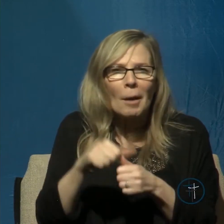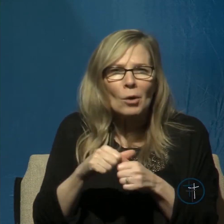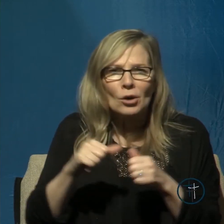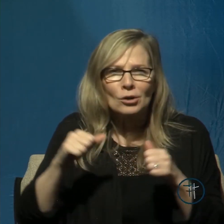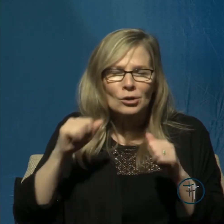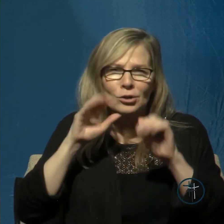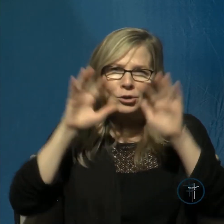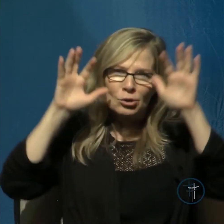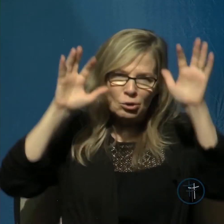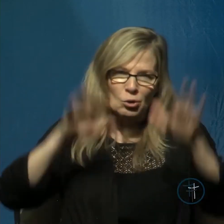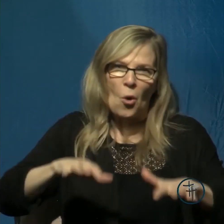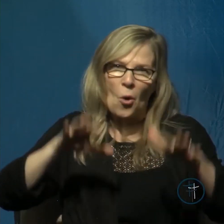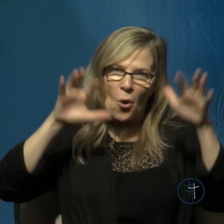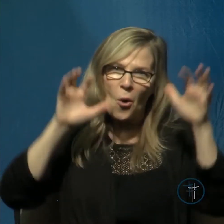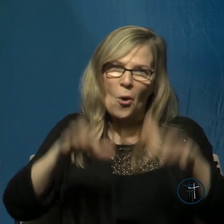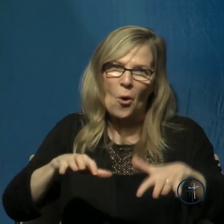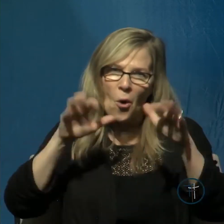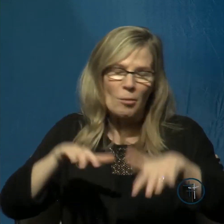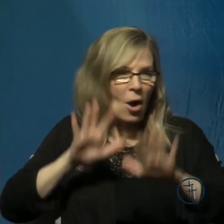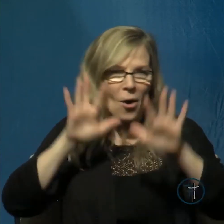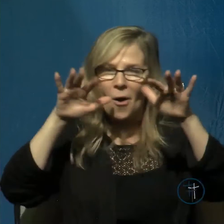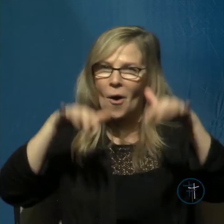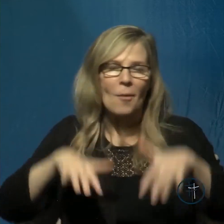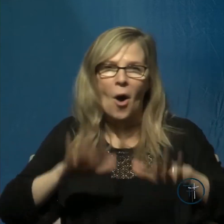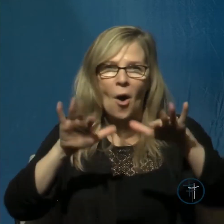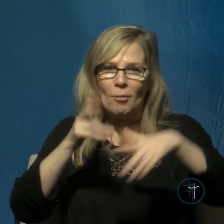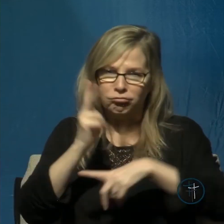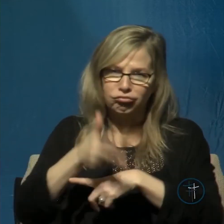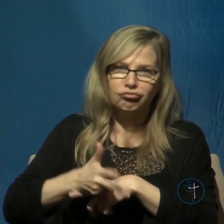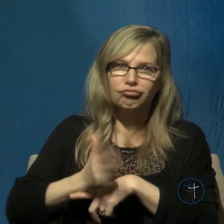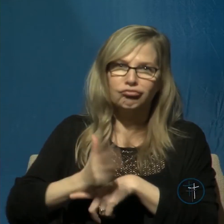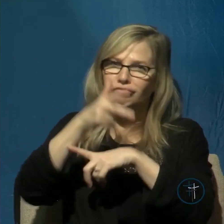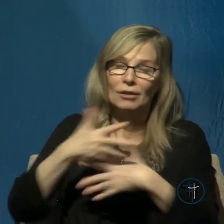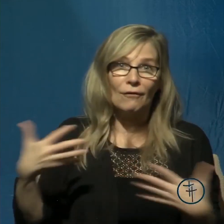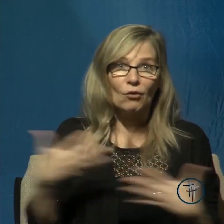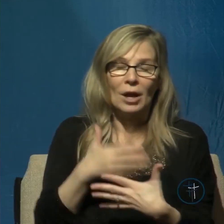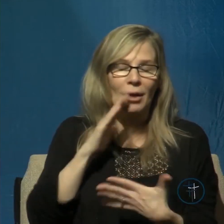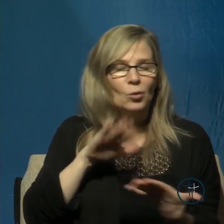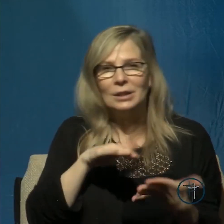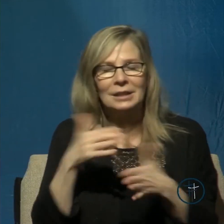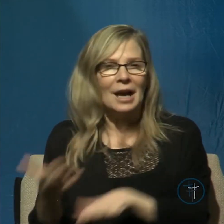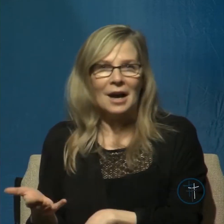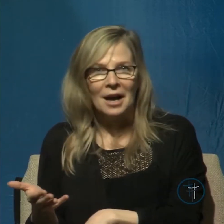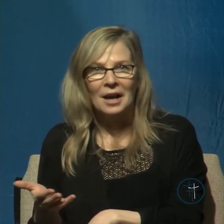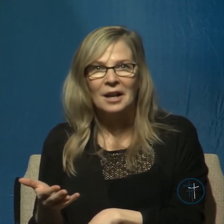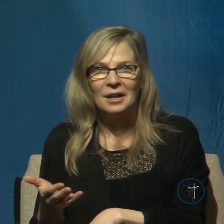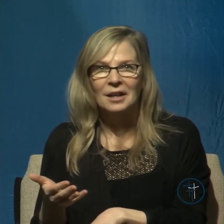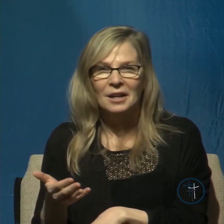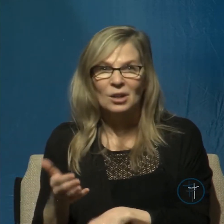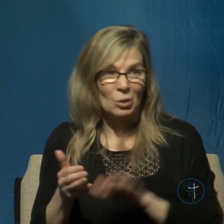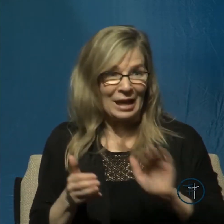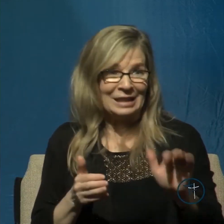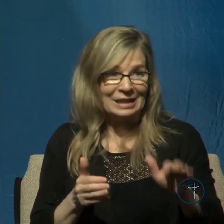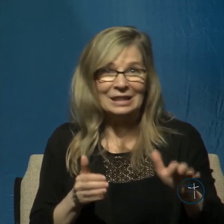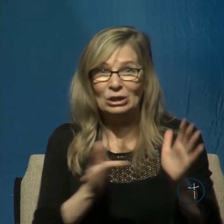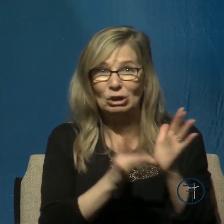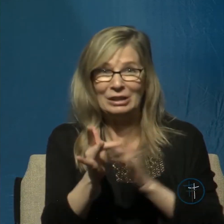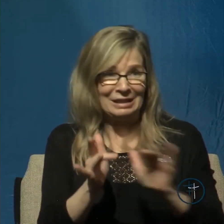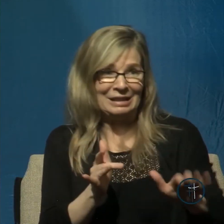were on the sea of Galilee afraid that they were going to die after waking Jesus up from being asleep and saying to